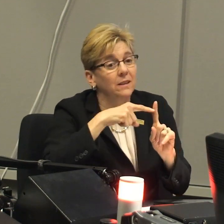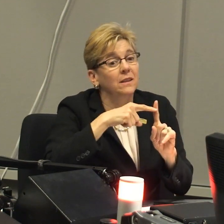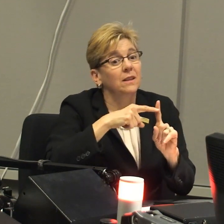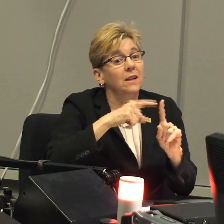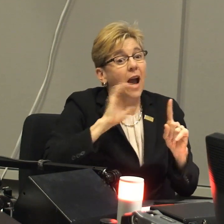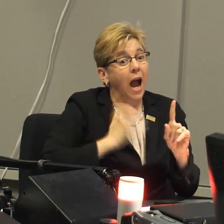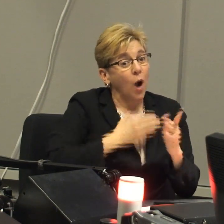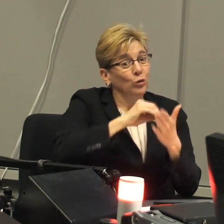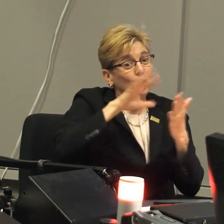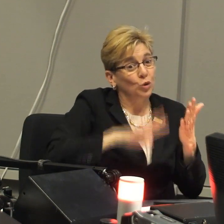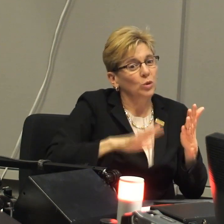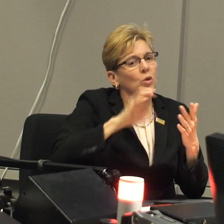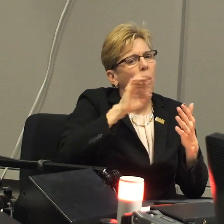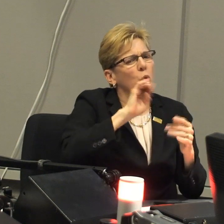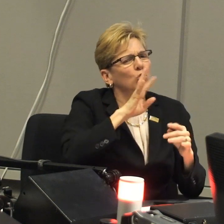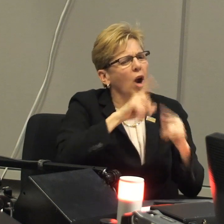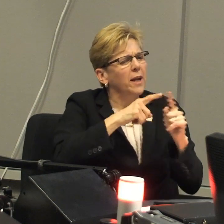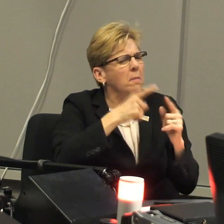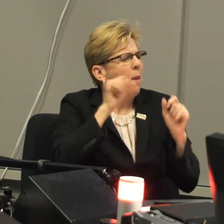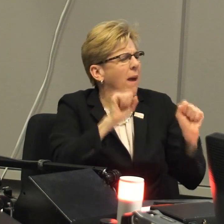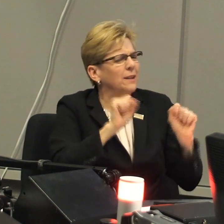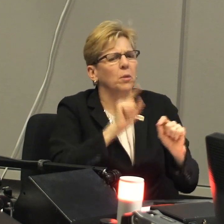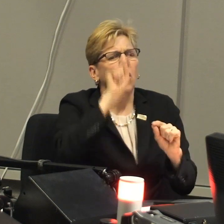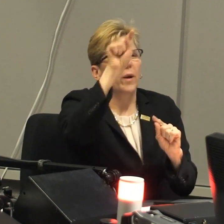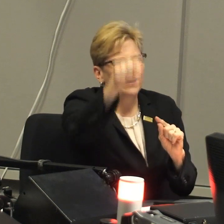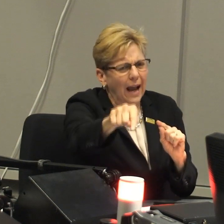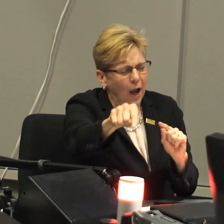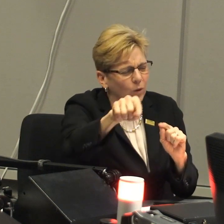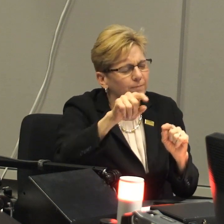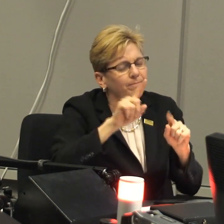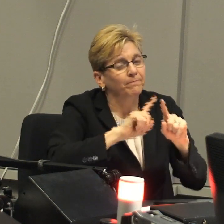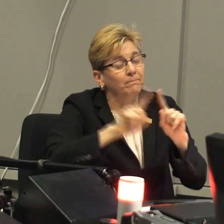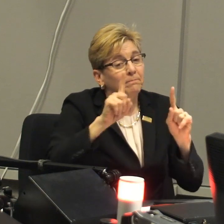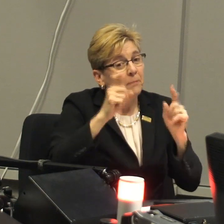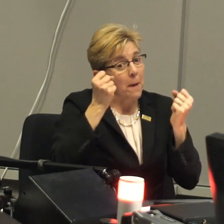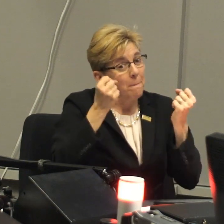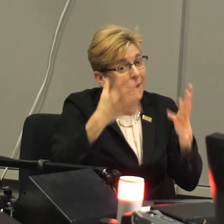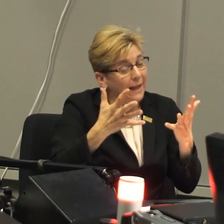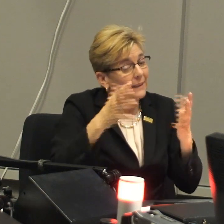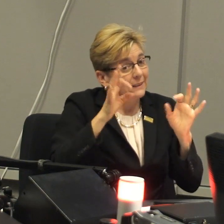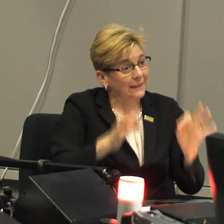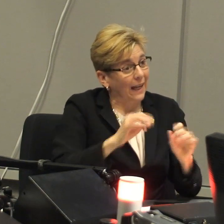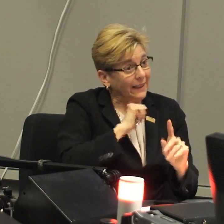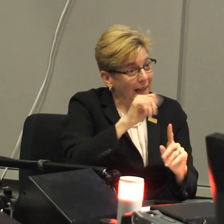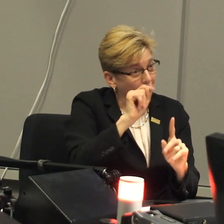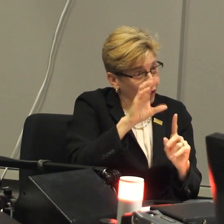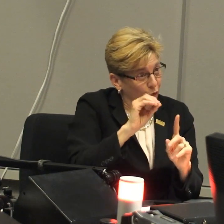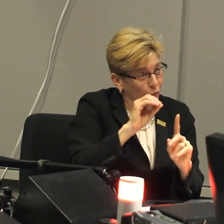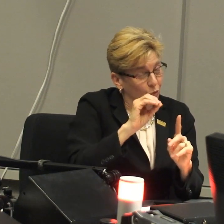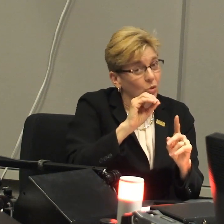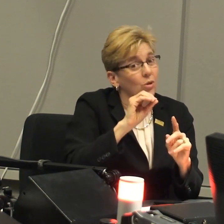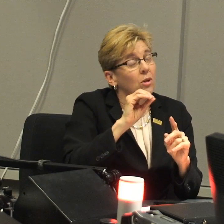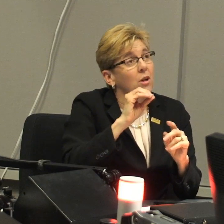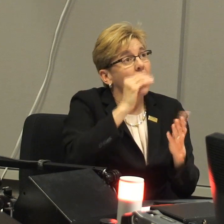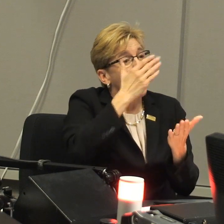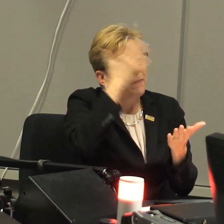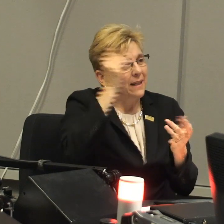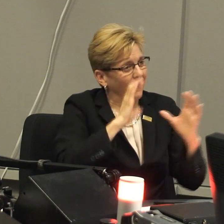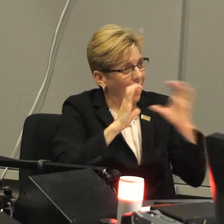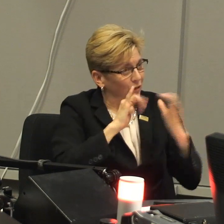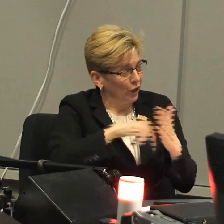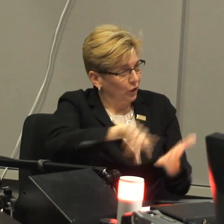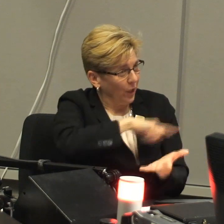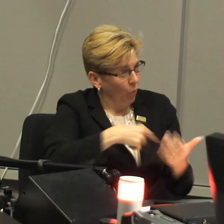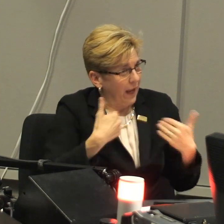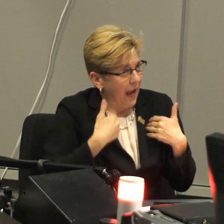and they were protesting. And our students were all talking about the possibility of joining them at the White House. But many decided not to.